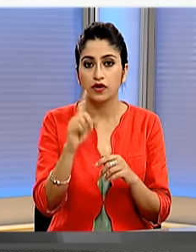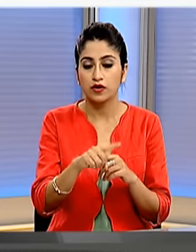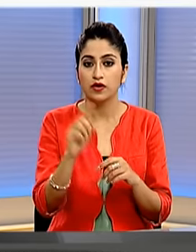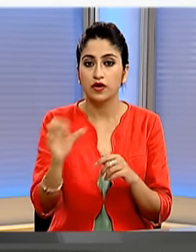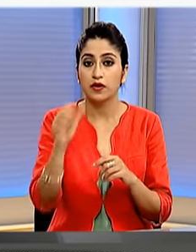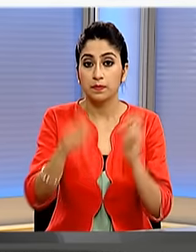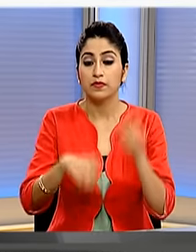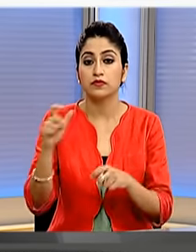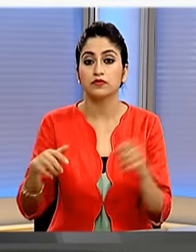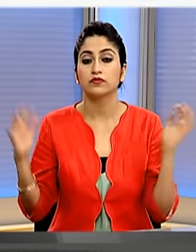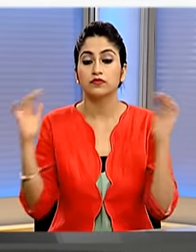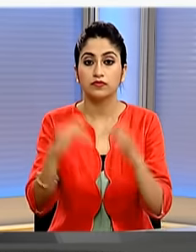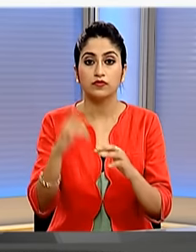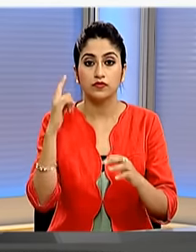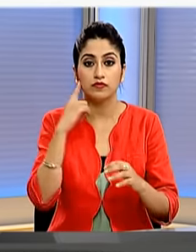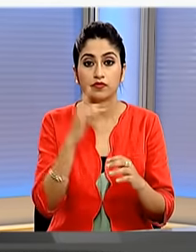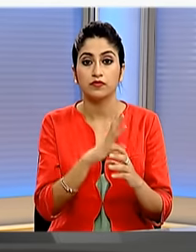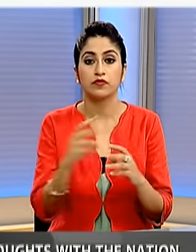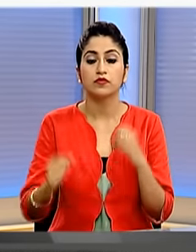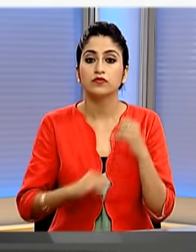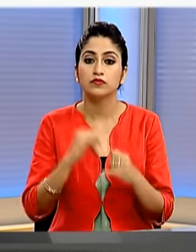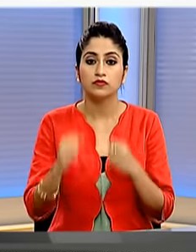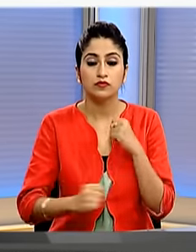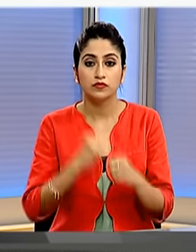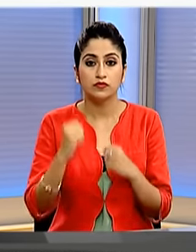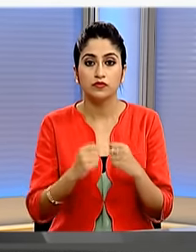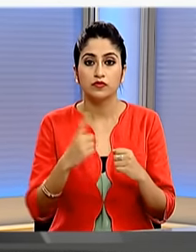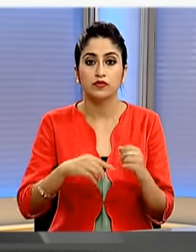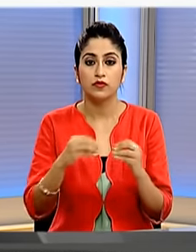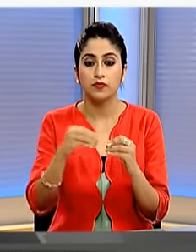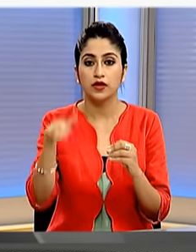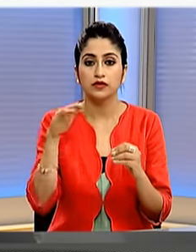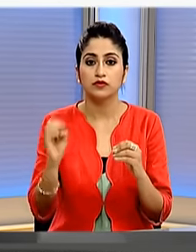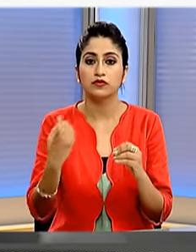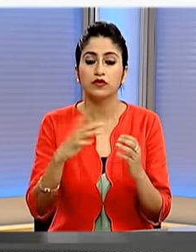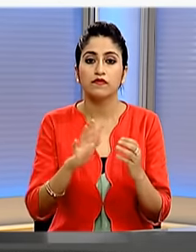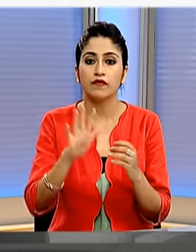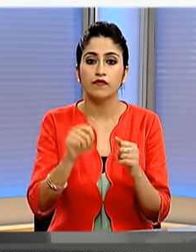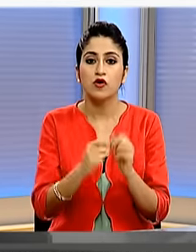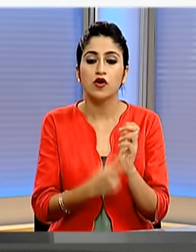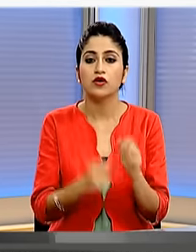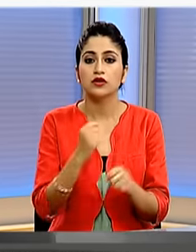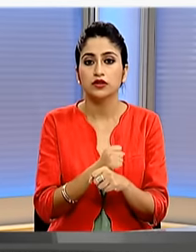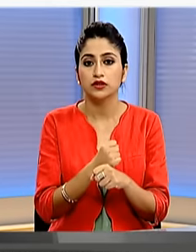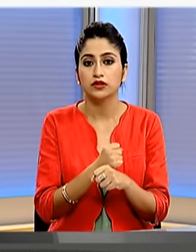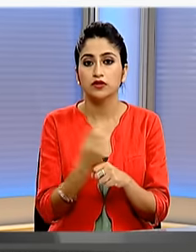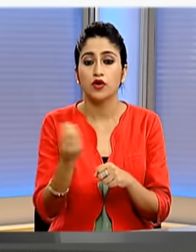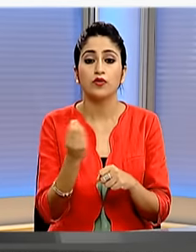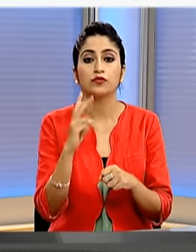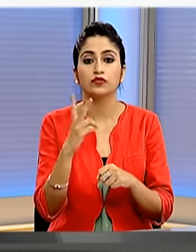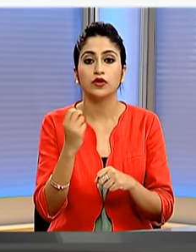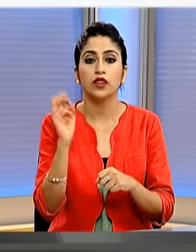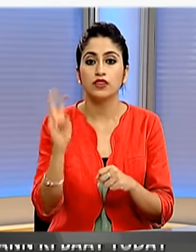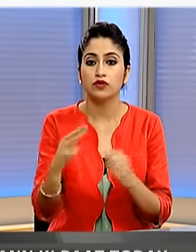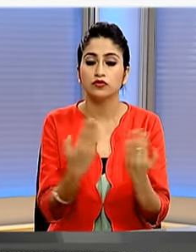athletes had to the multi sporting event that starts in Brazil on the 5th of August over 20,000